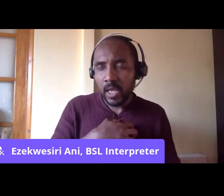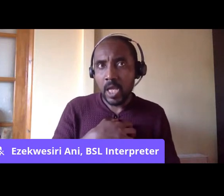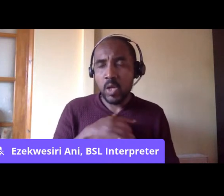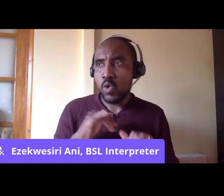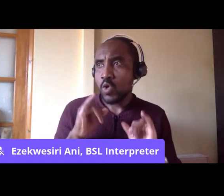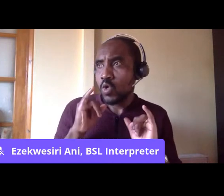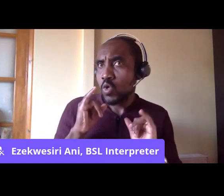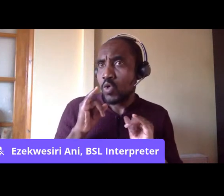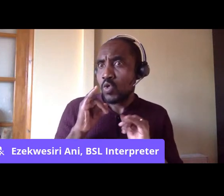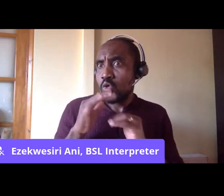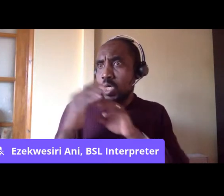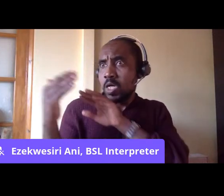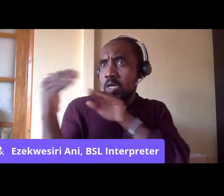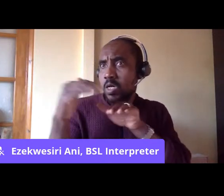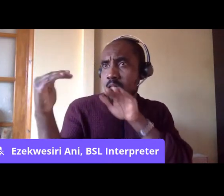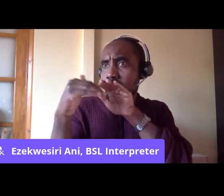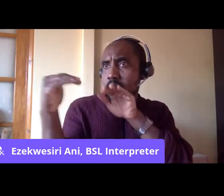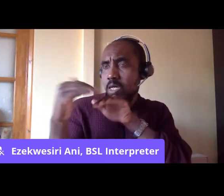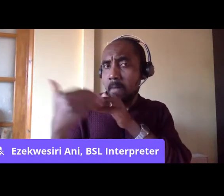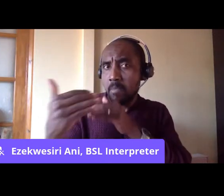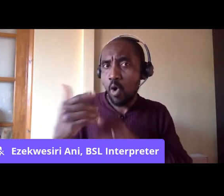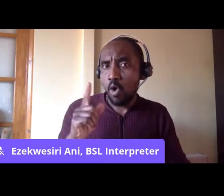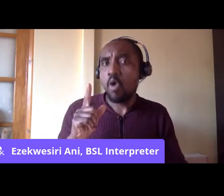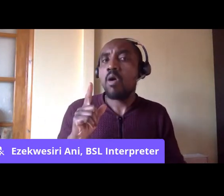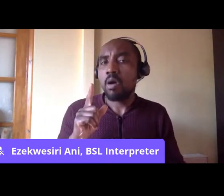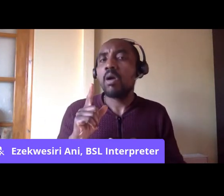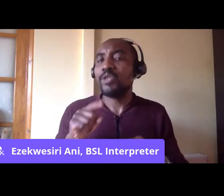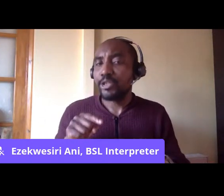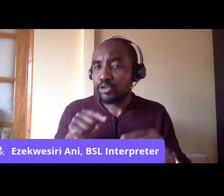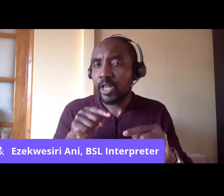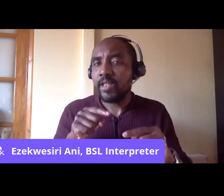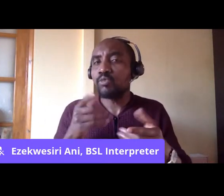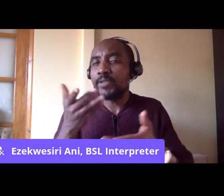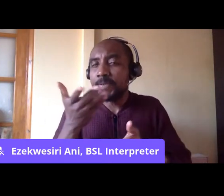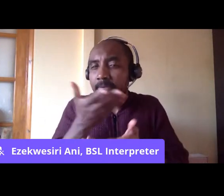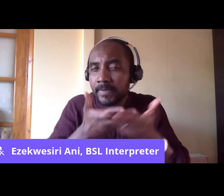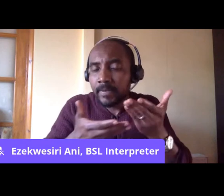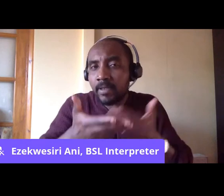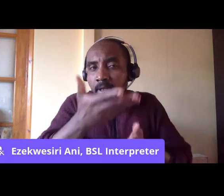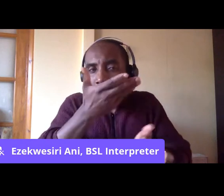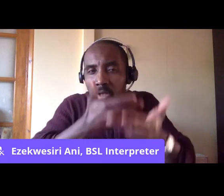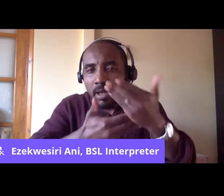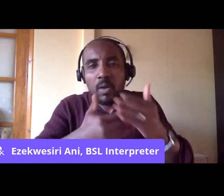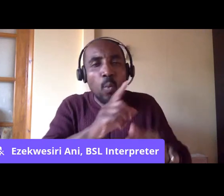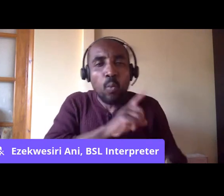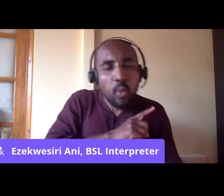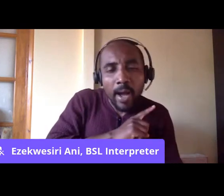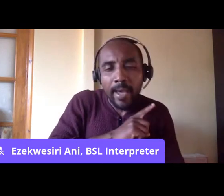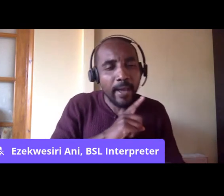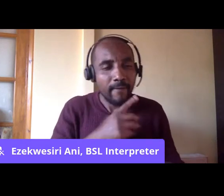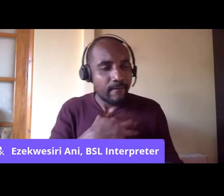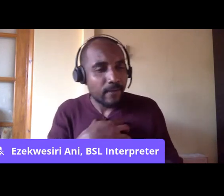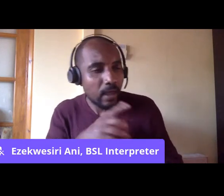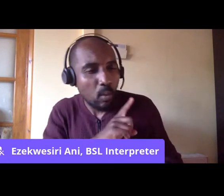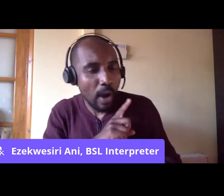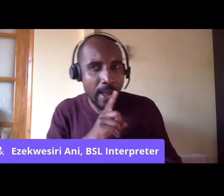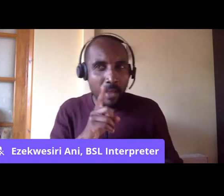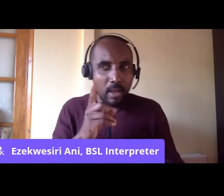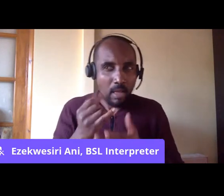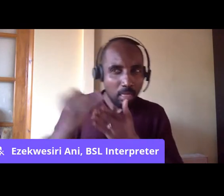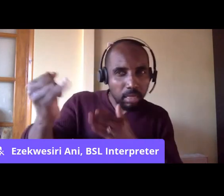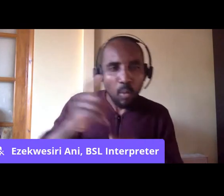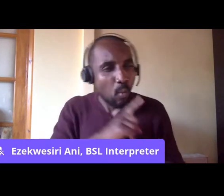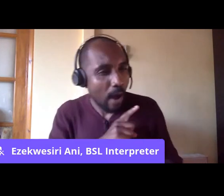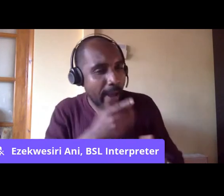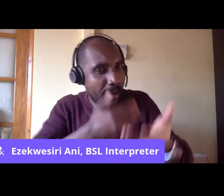needed to be challenged, but also unpacked and listened to. And what I found